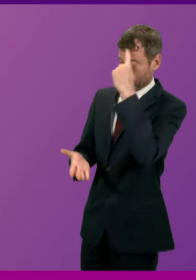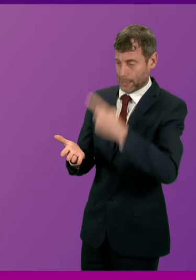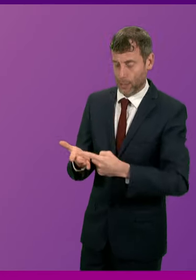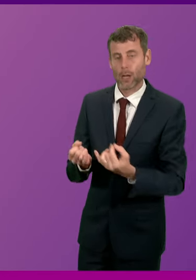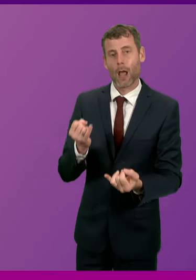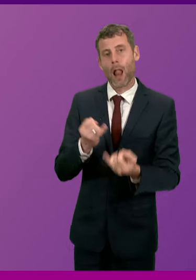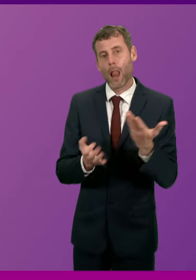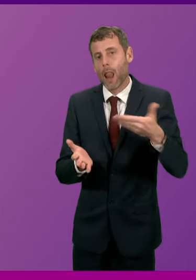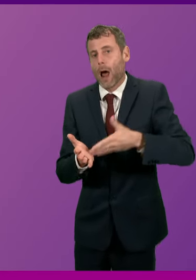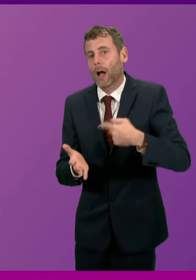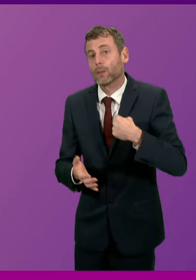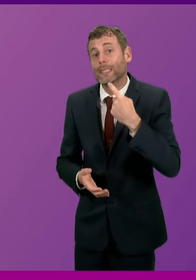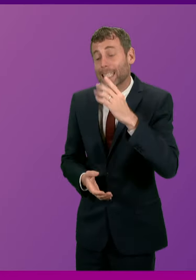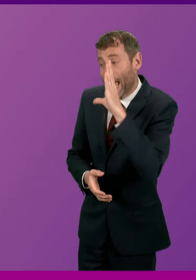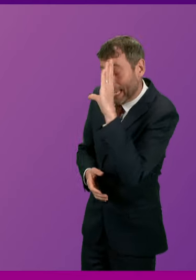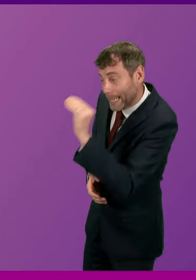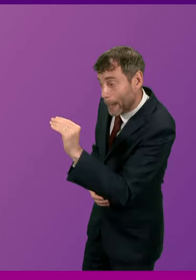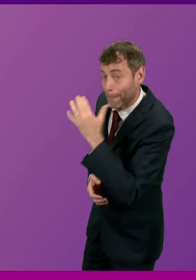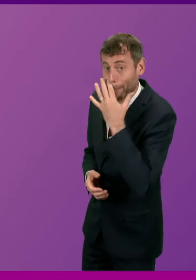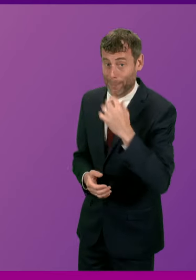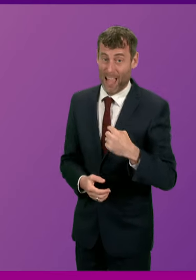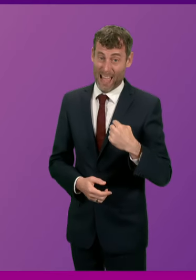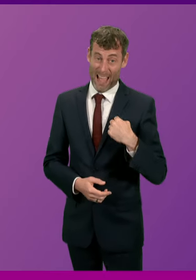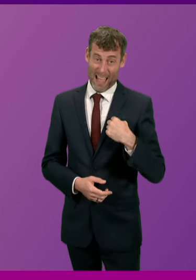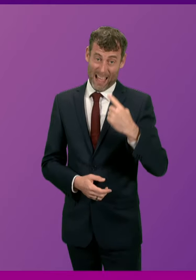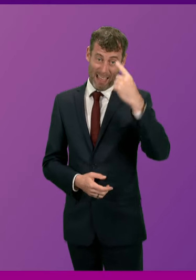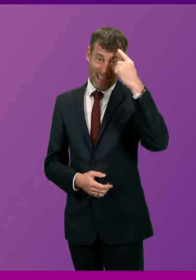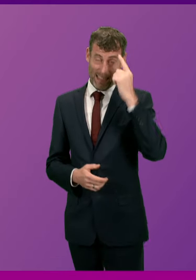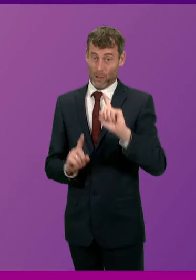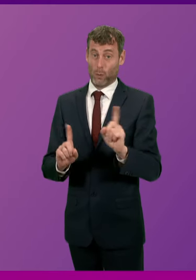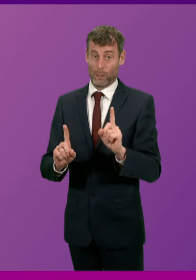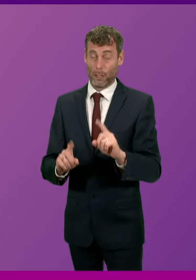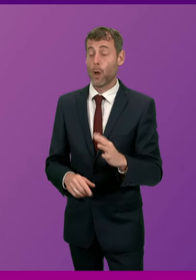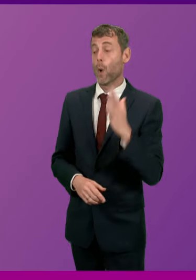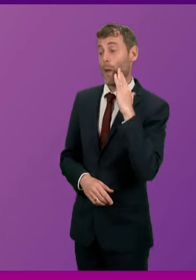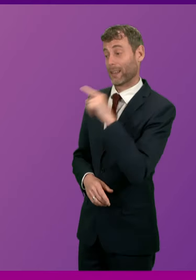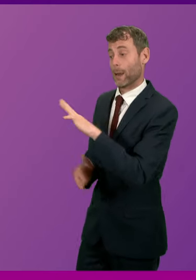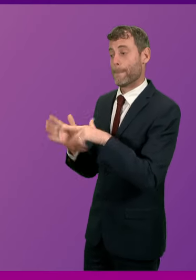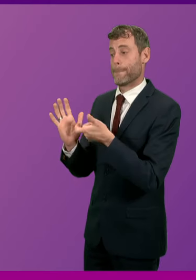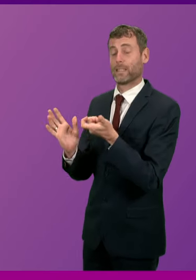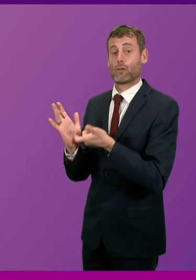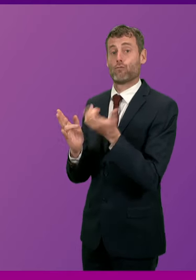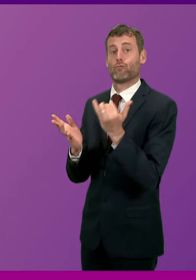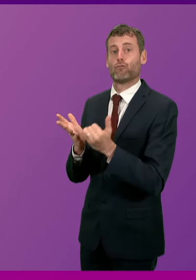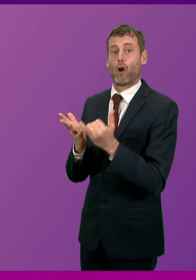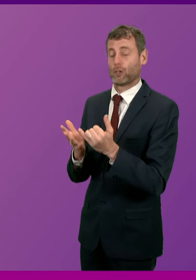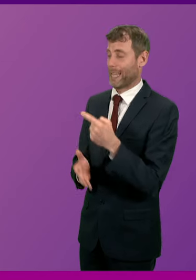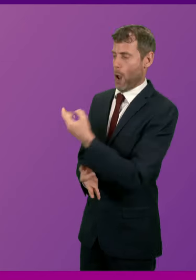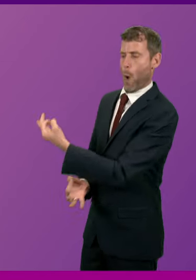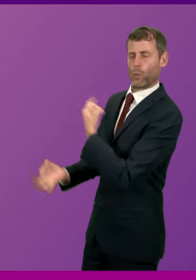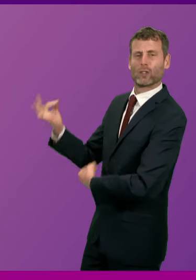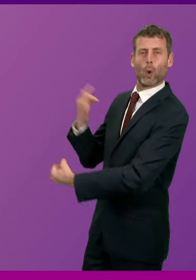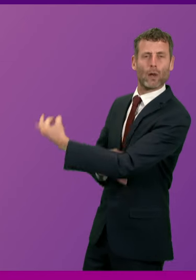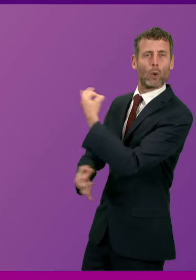to Mr Ross is this. I think it's pretty instructive that when Mr Ross goes through his sequence of questions